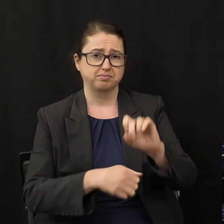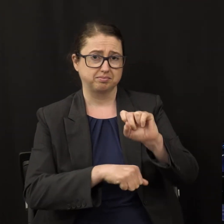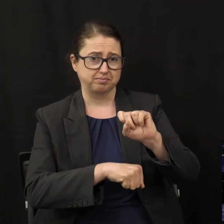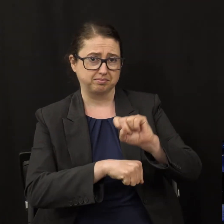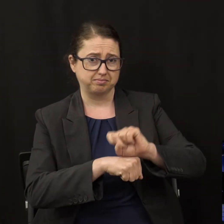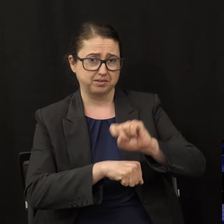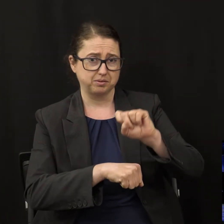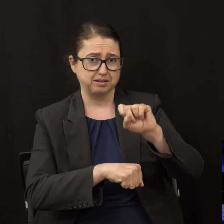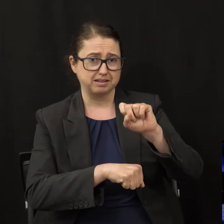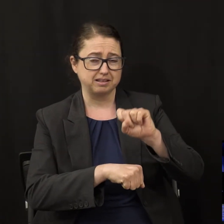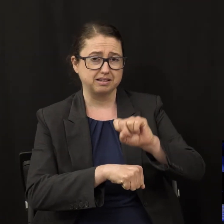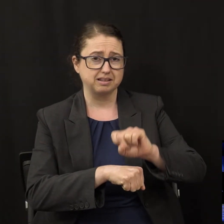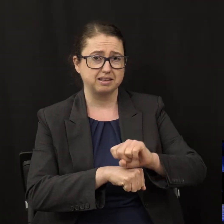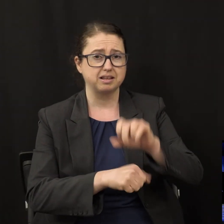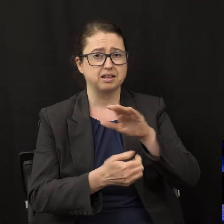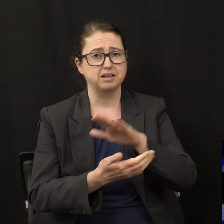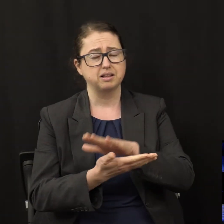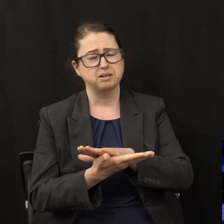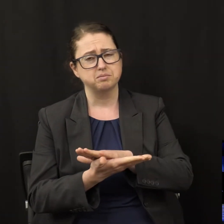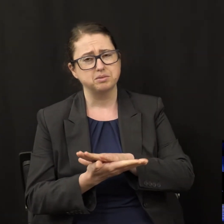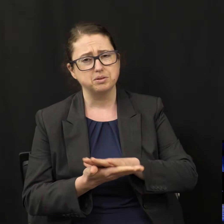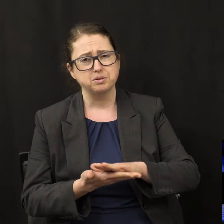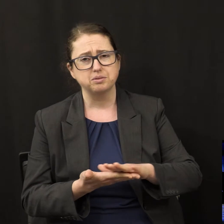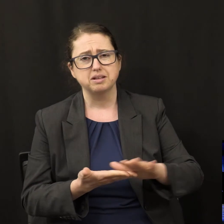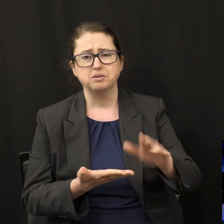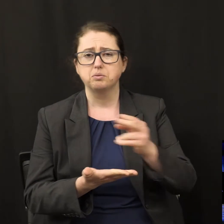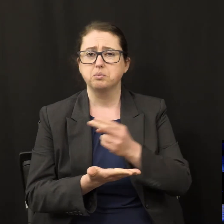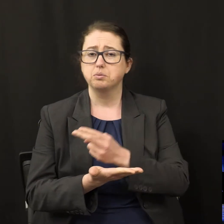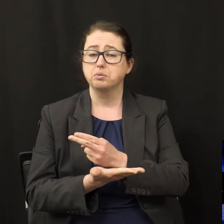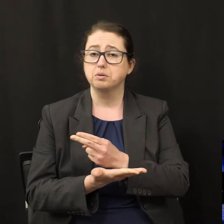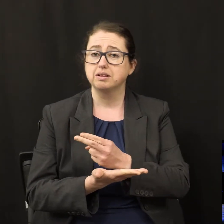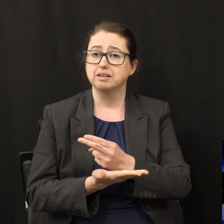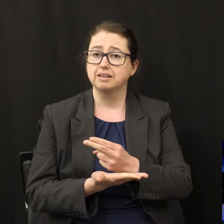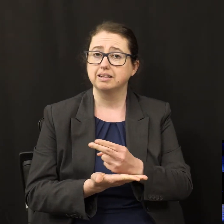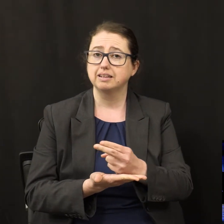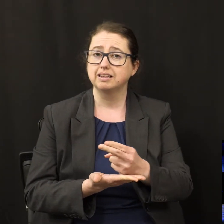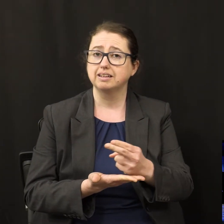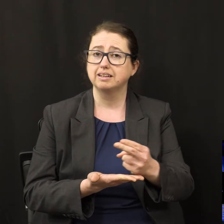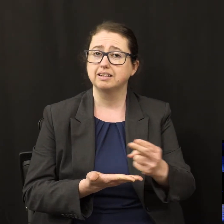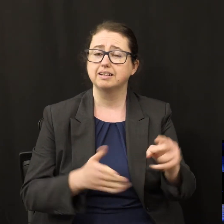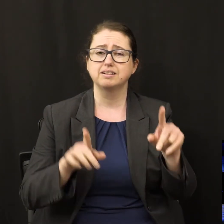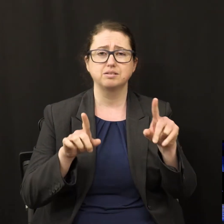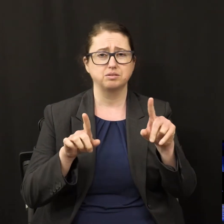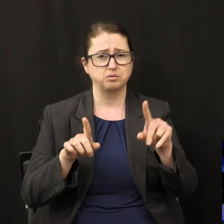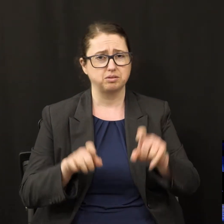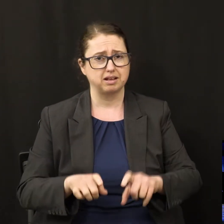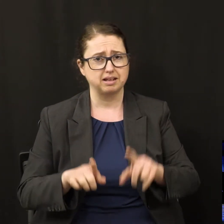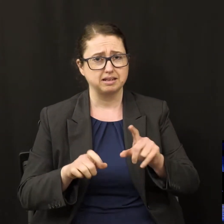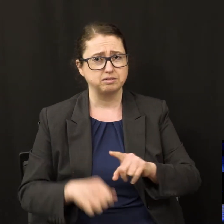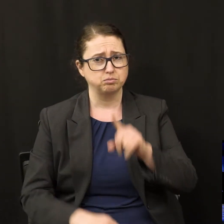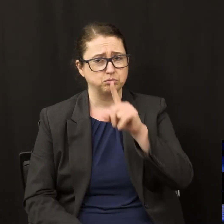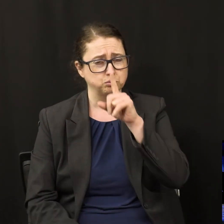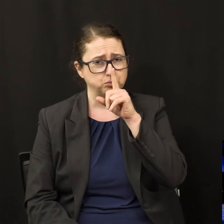pure and holy, tried and true.